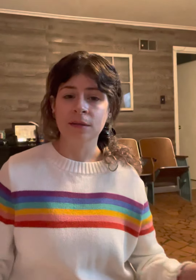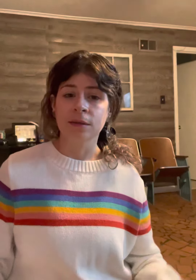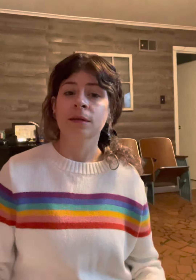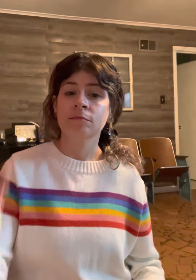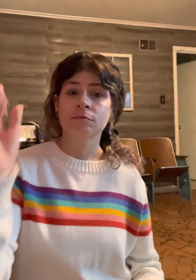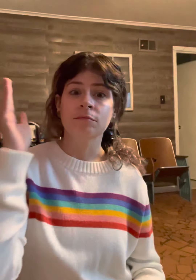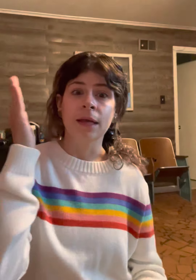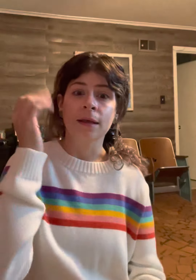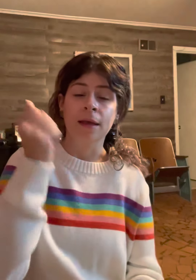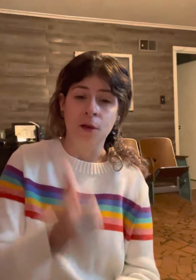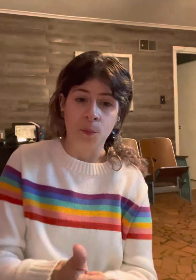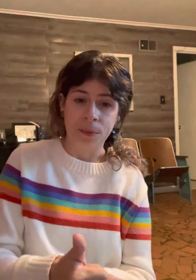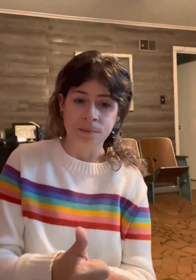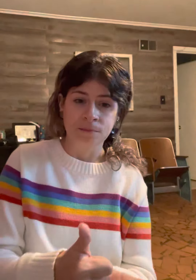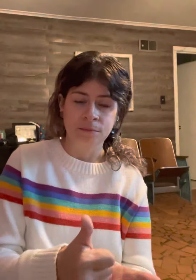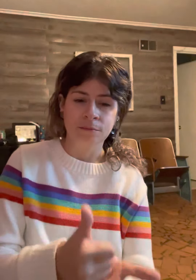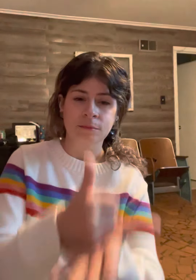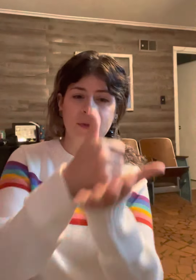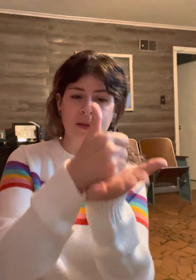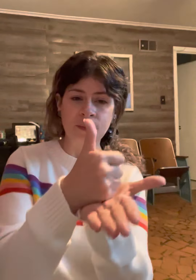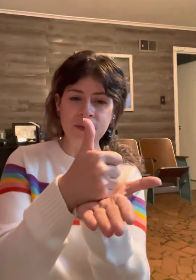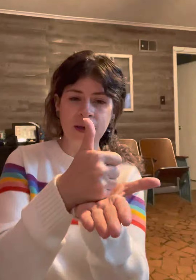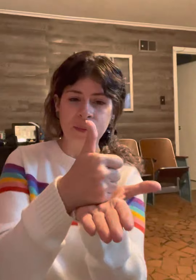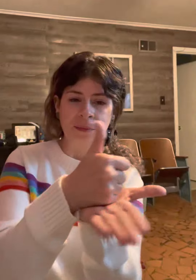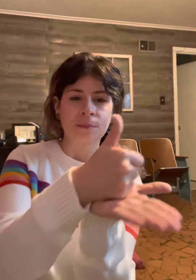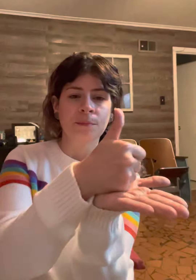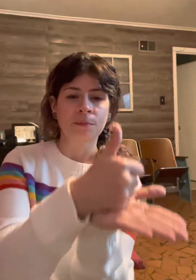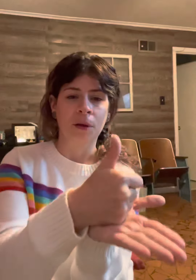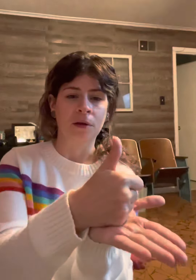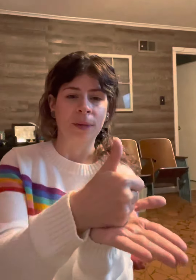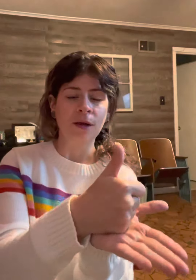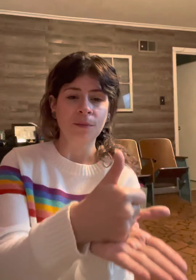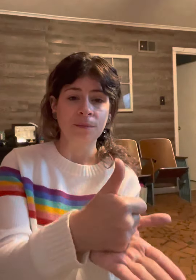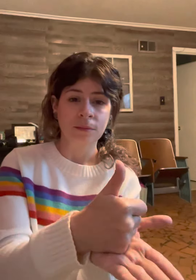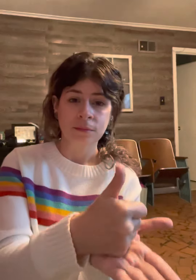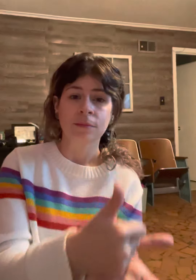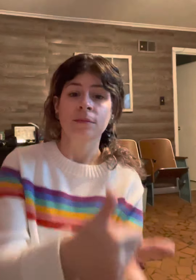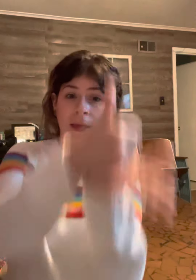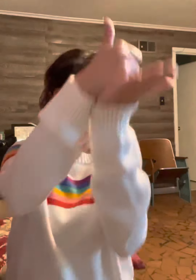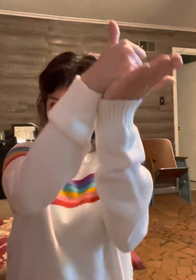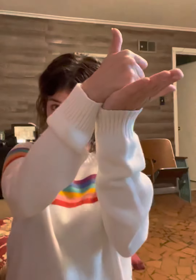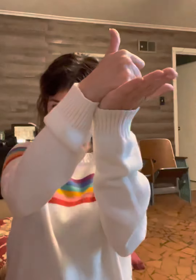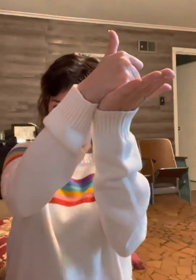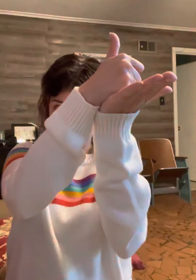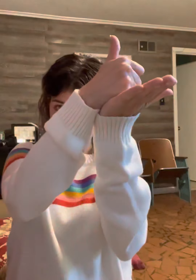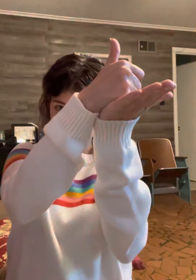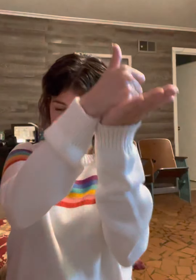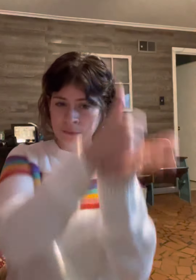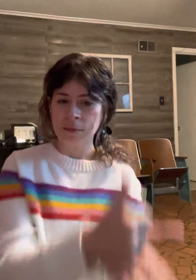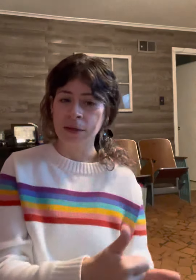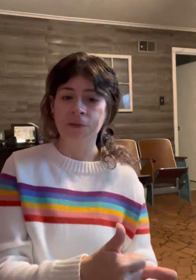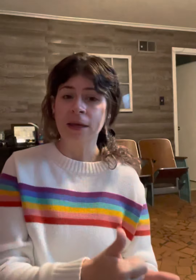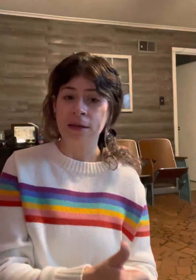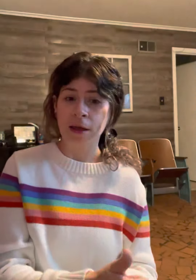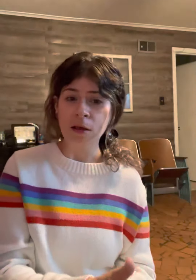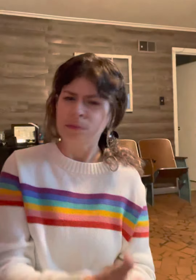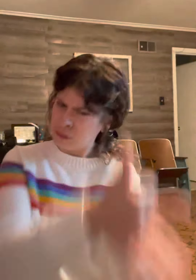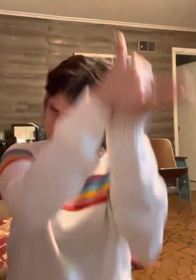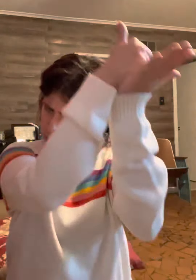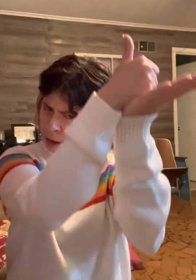help. Thumbs up. Palm out. Help. If they need help, help.